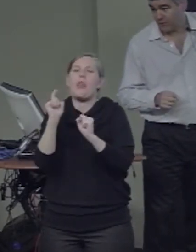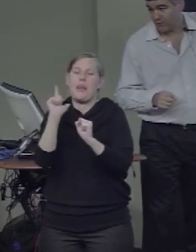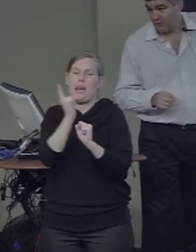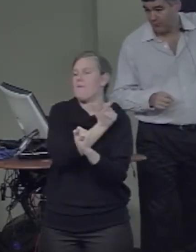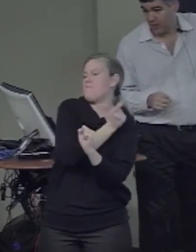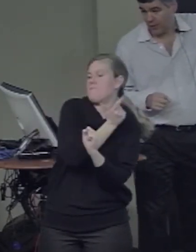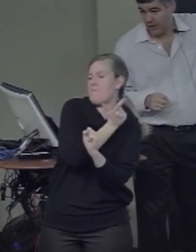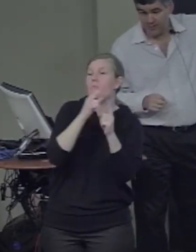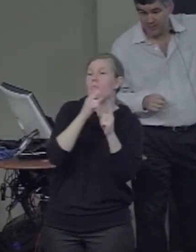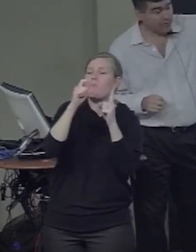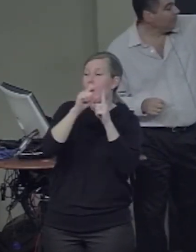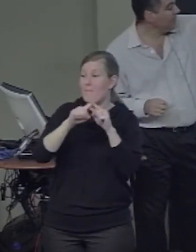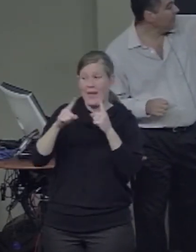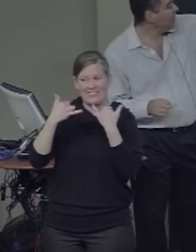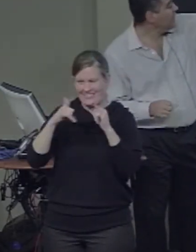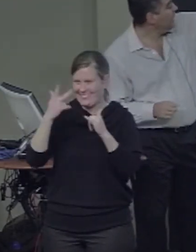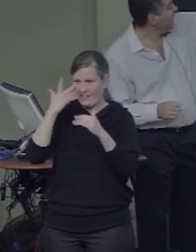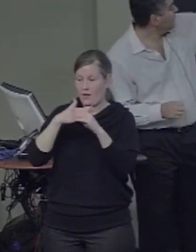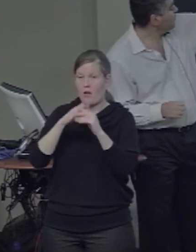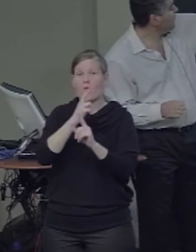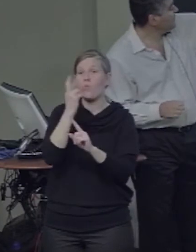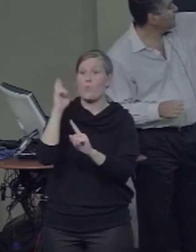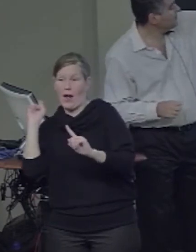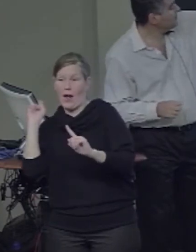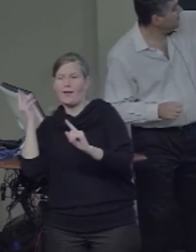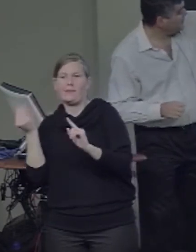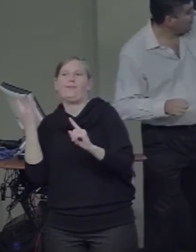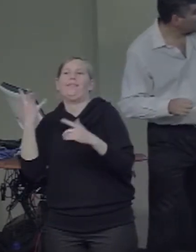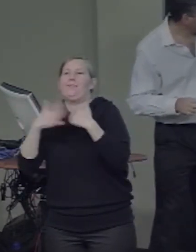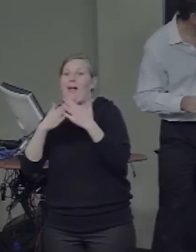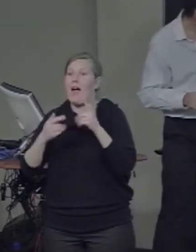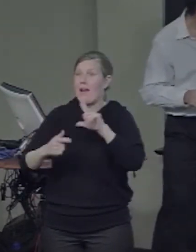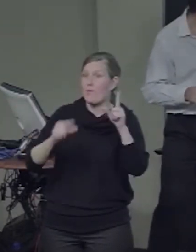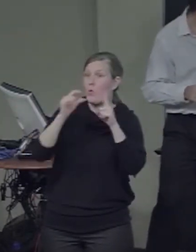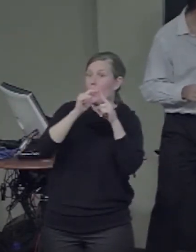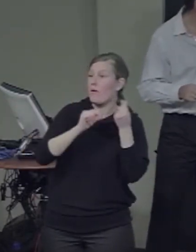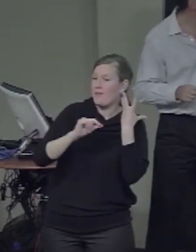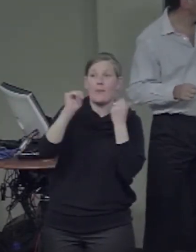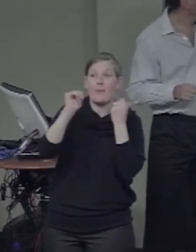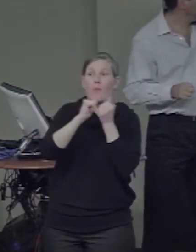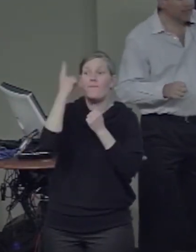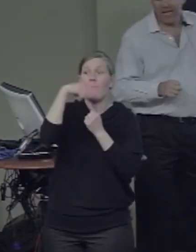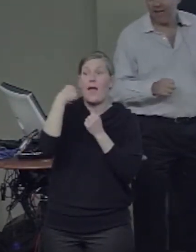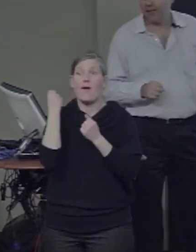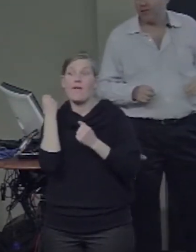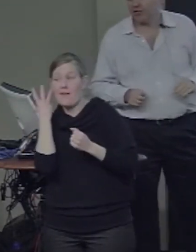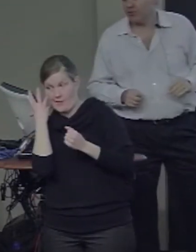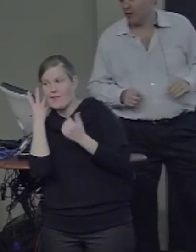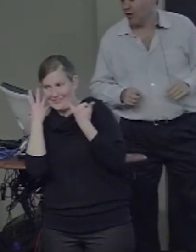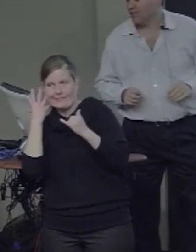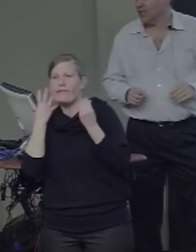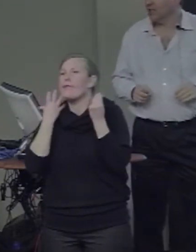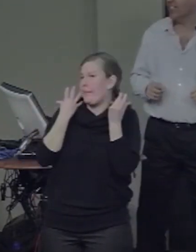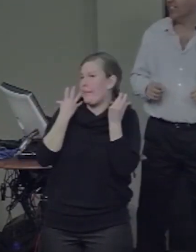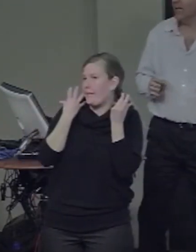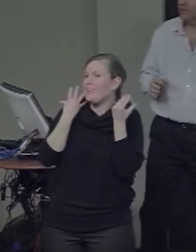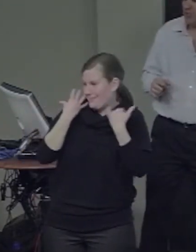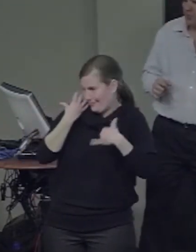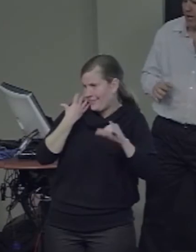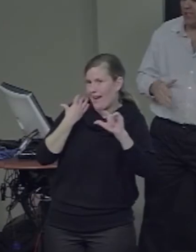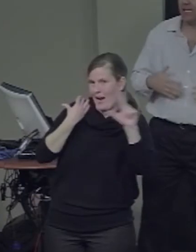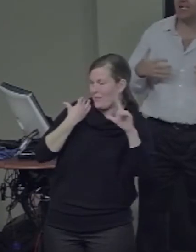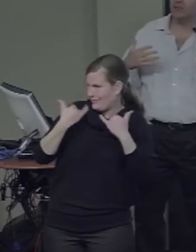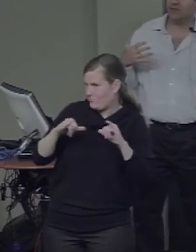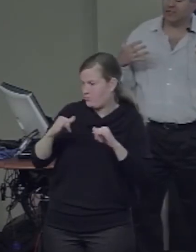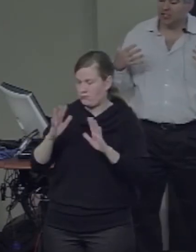hemisphere peak. And for faces, it is stronger on the right, but again, there's a strong signal on the left